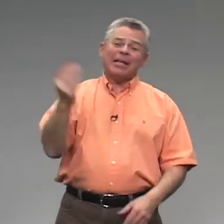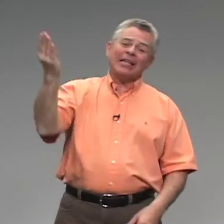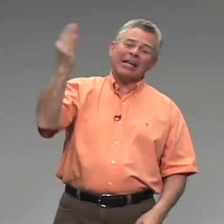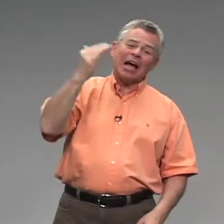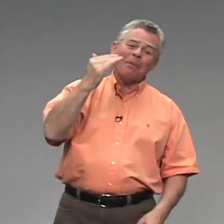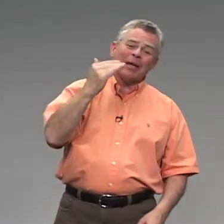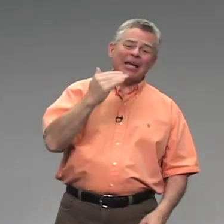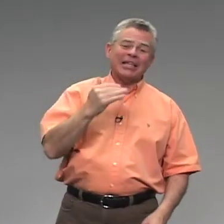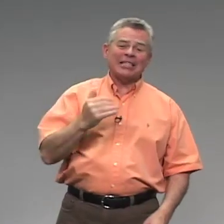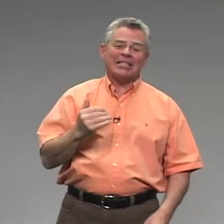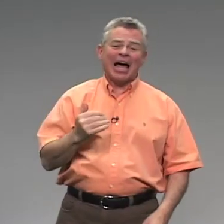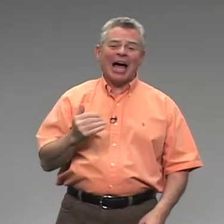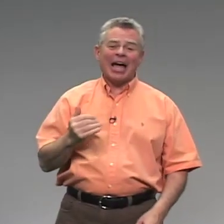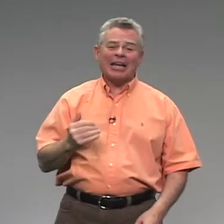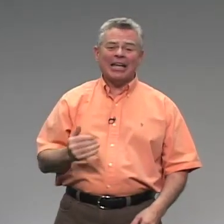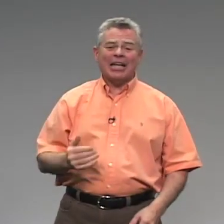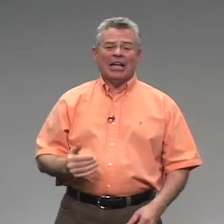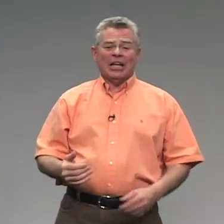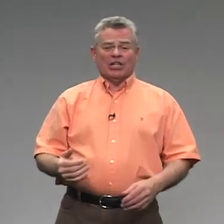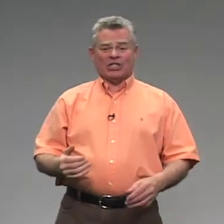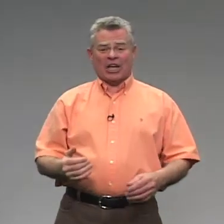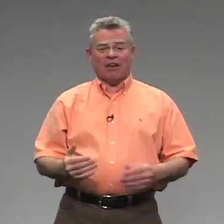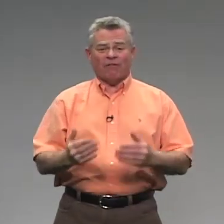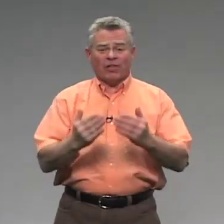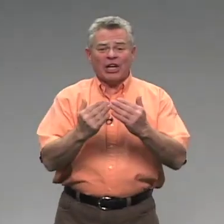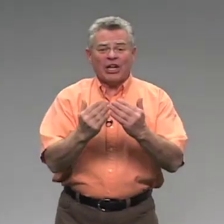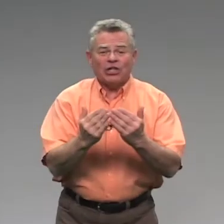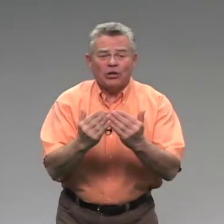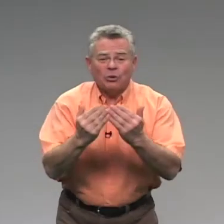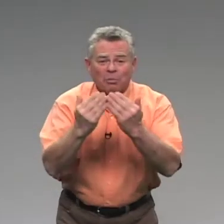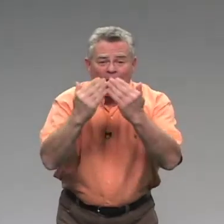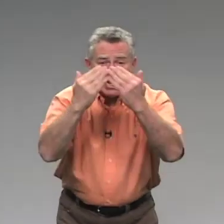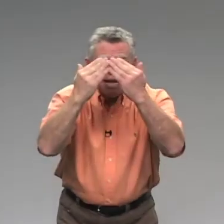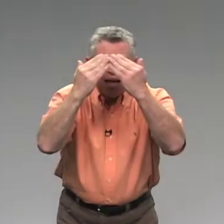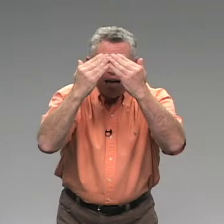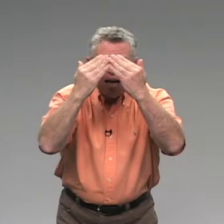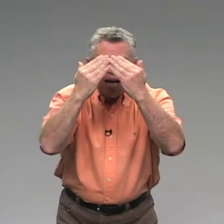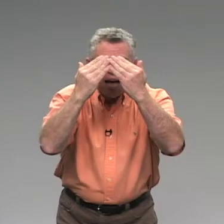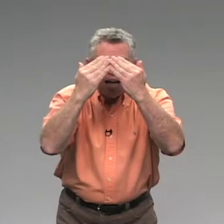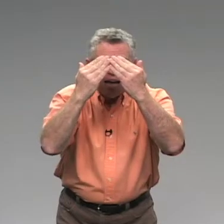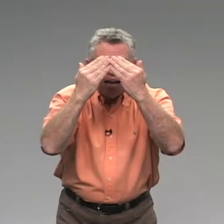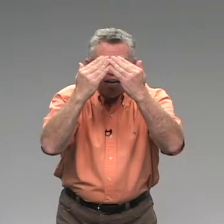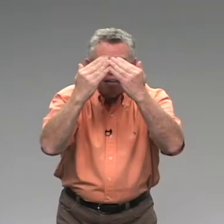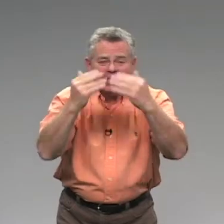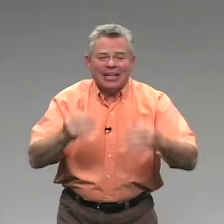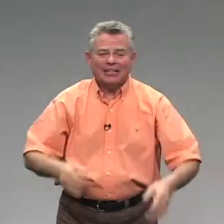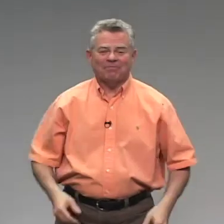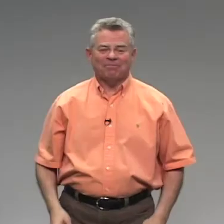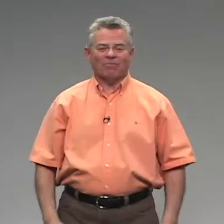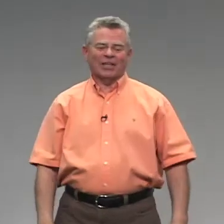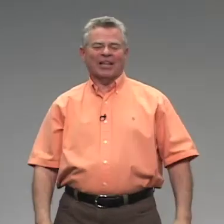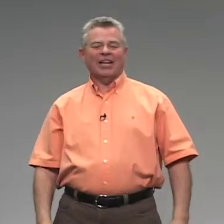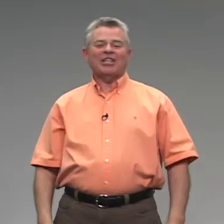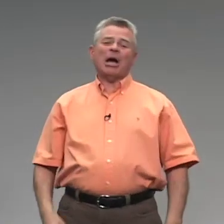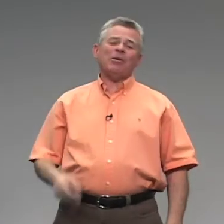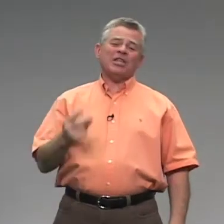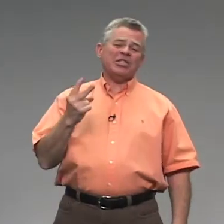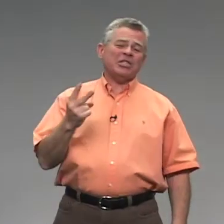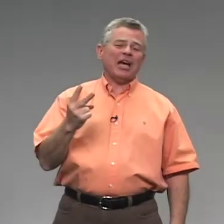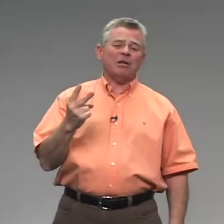come inside. Safely you may hide. Now in the second